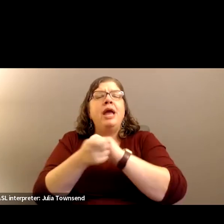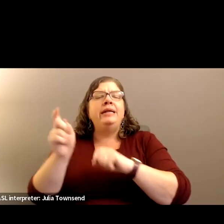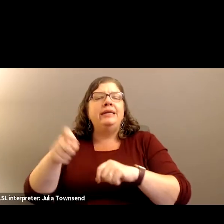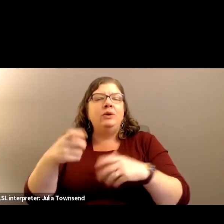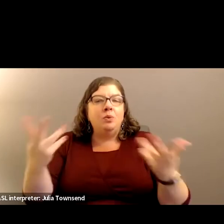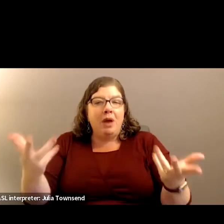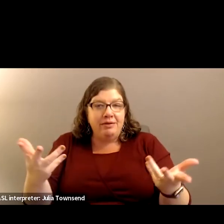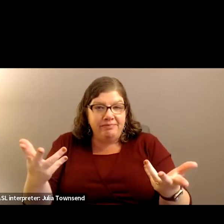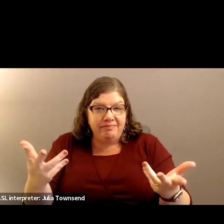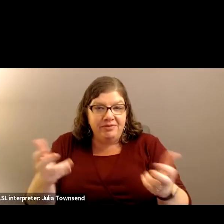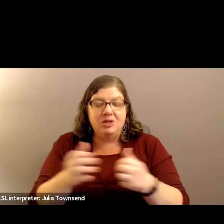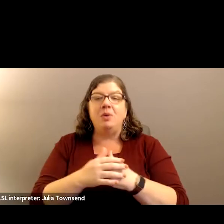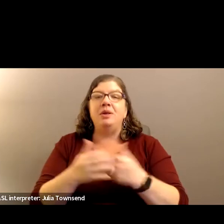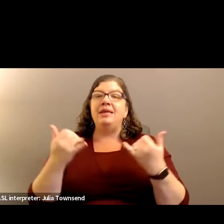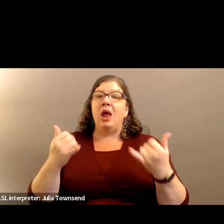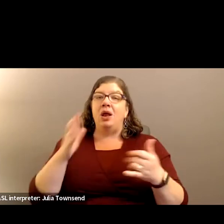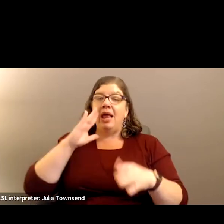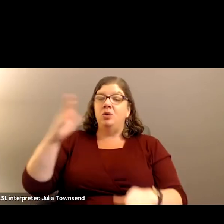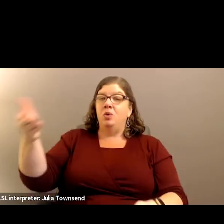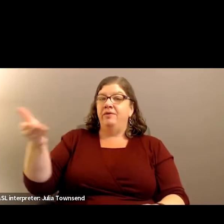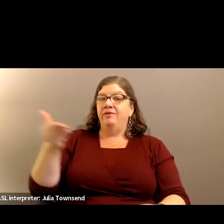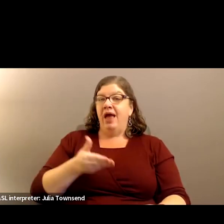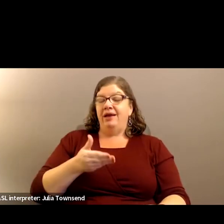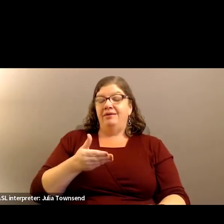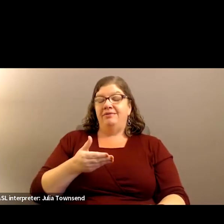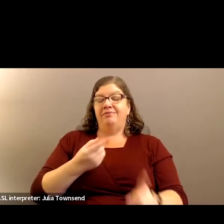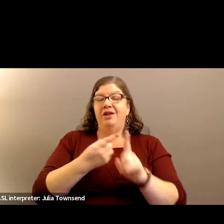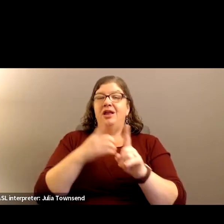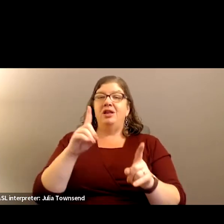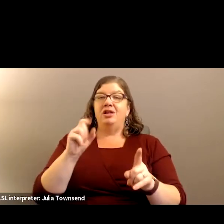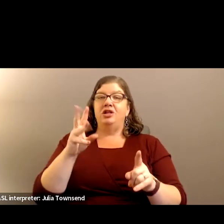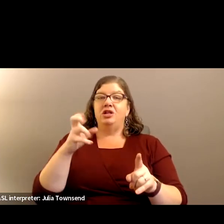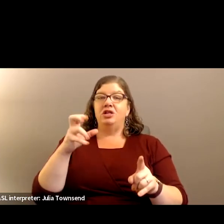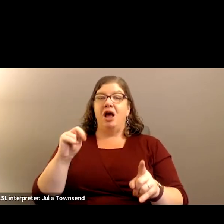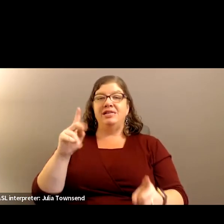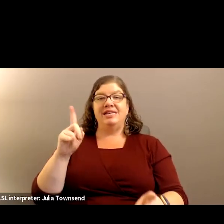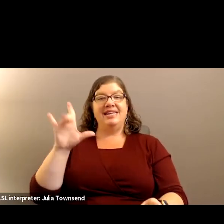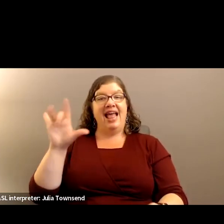made. So without further ado, I'd like to invite the one and only Dawson Kelly.